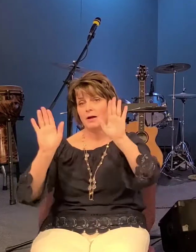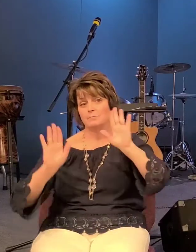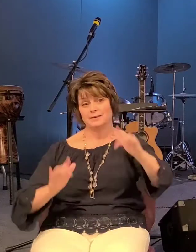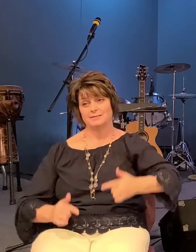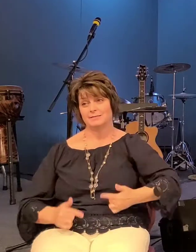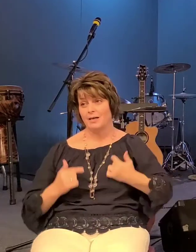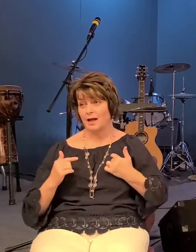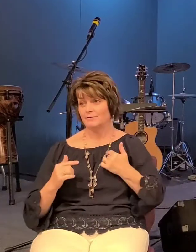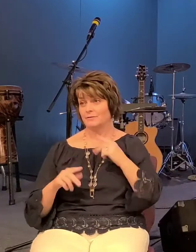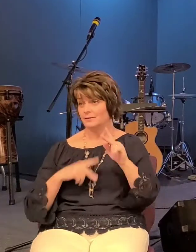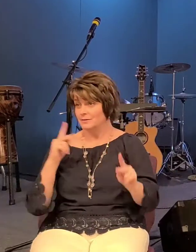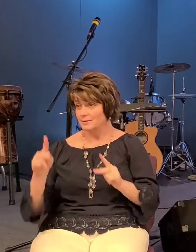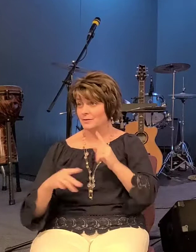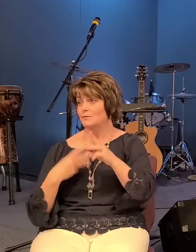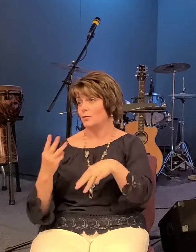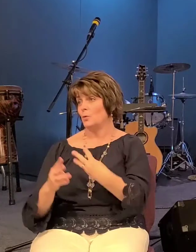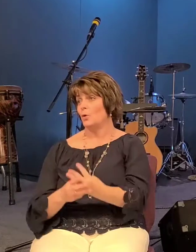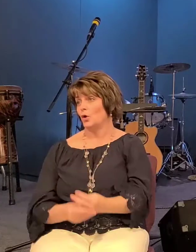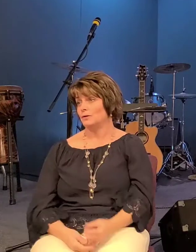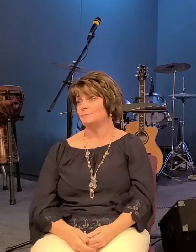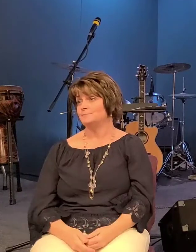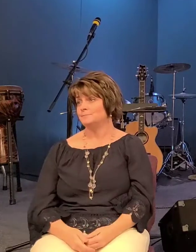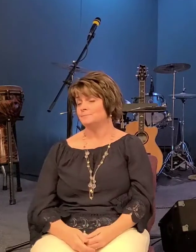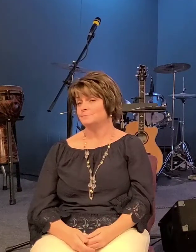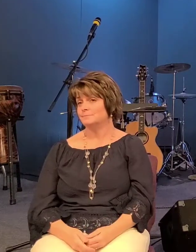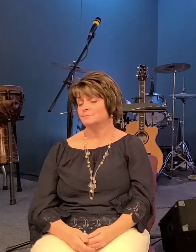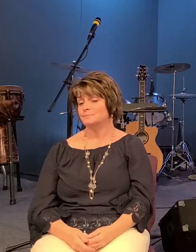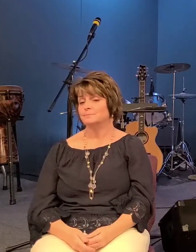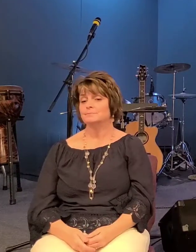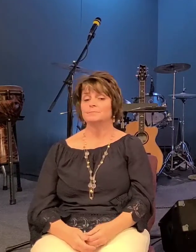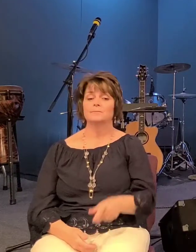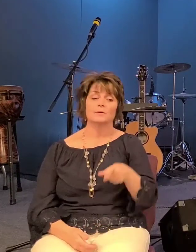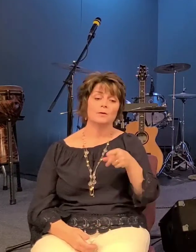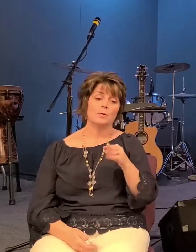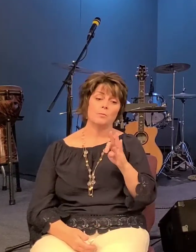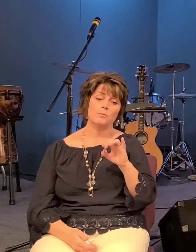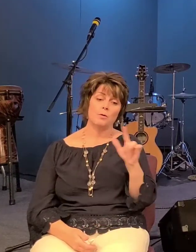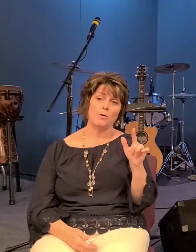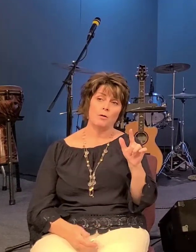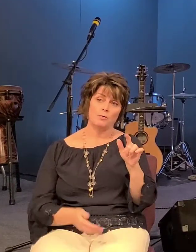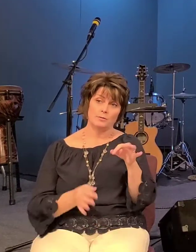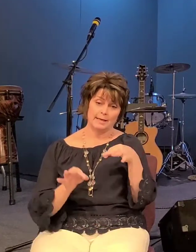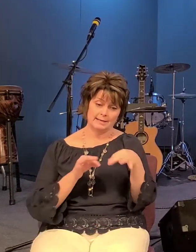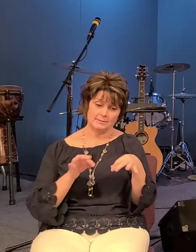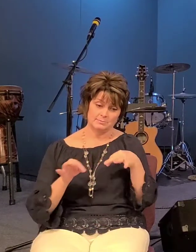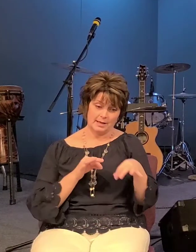the apostle paul explained jesus motivation in his letter to the philippians